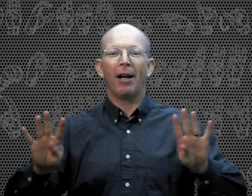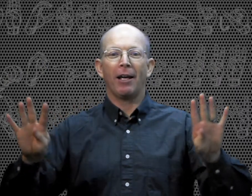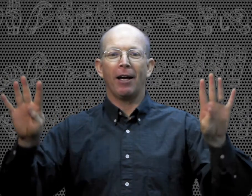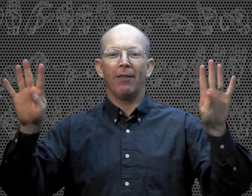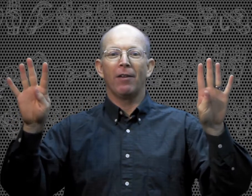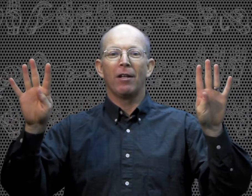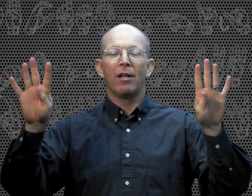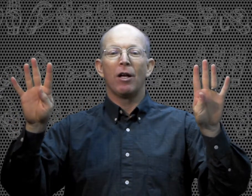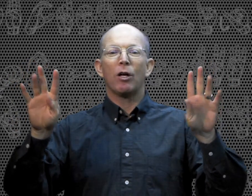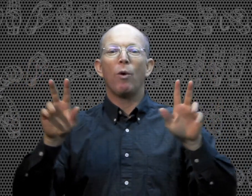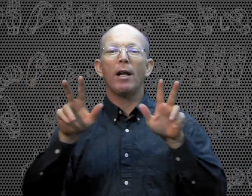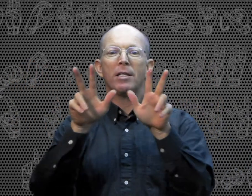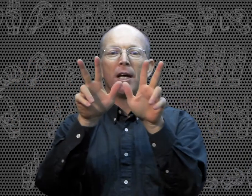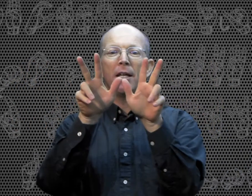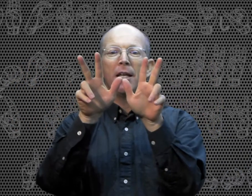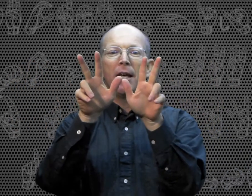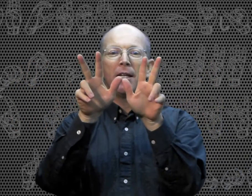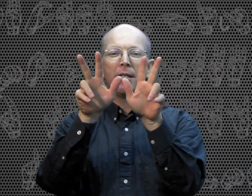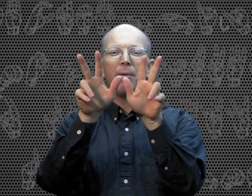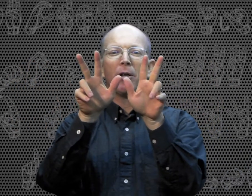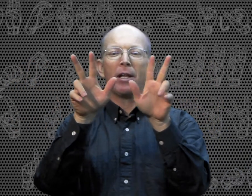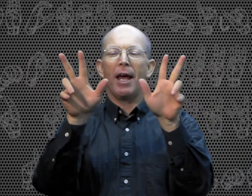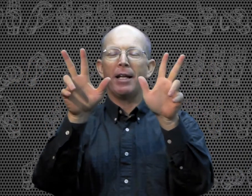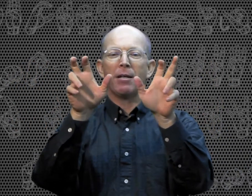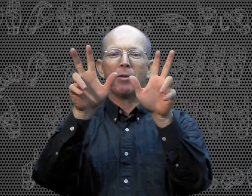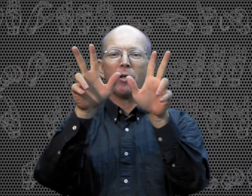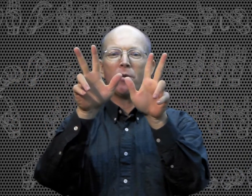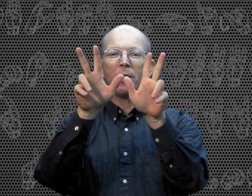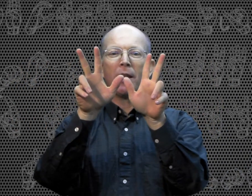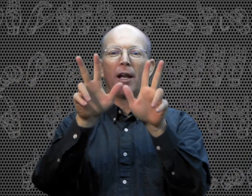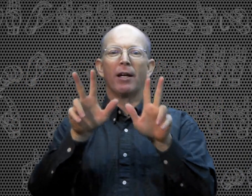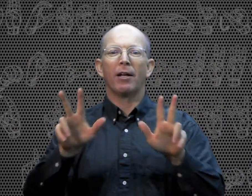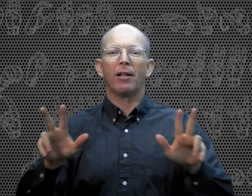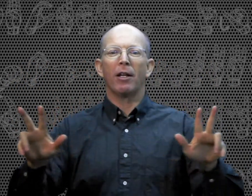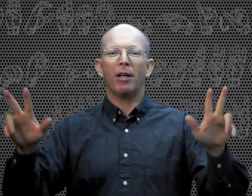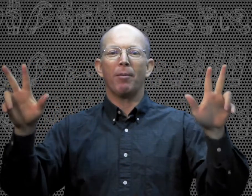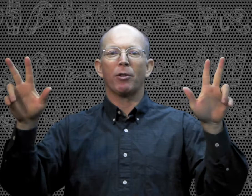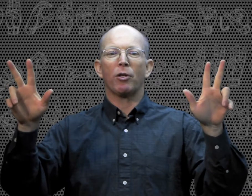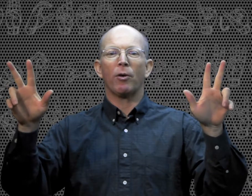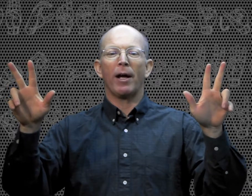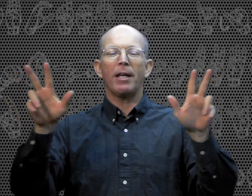Hanukkah. Kwanzaa is similar to that, except you're using the numbers three.